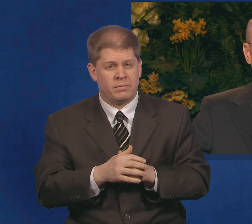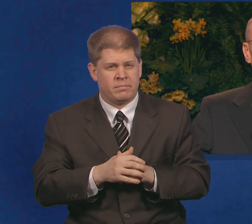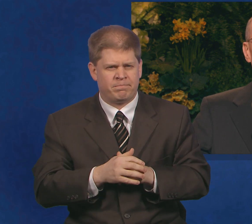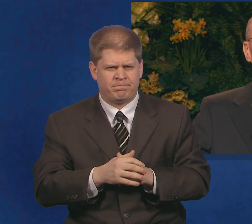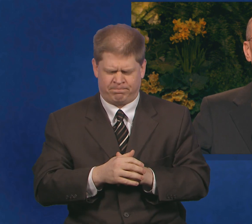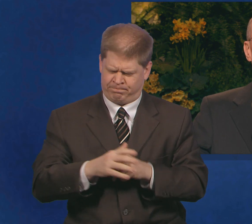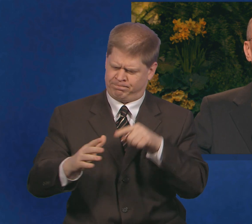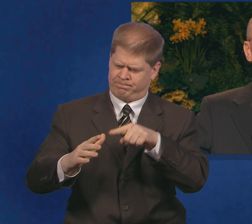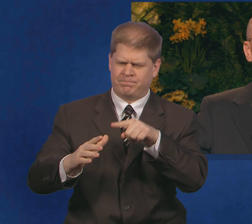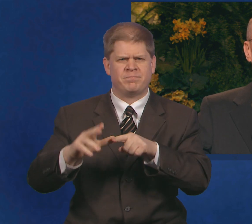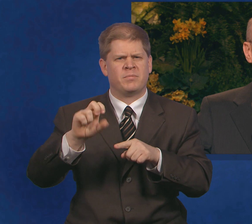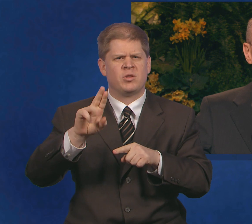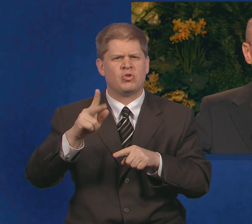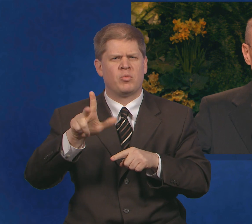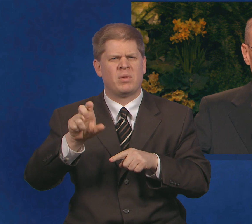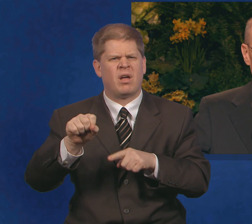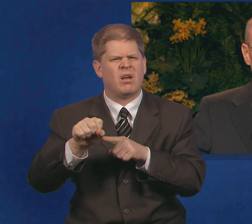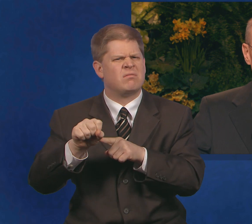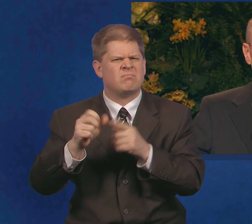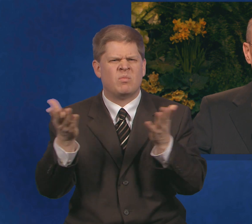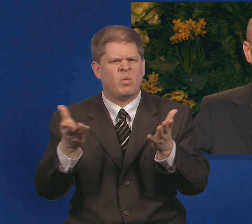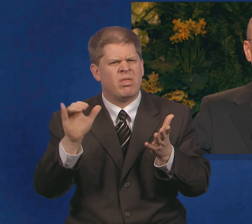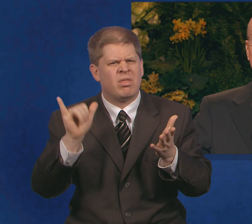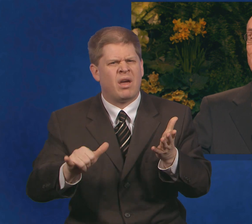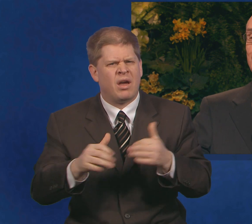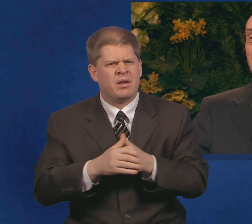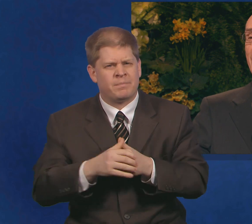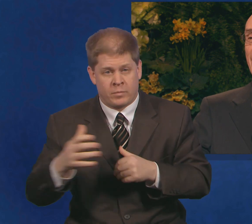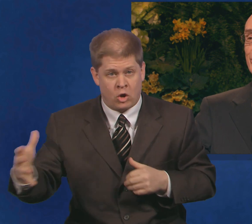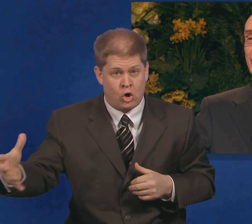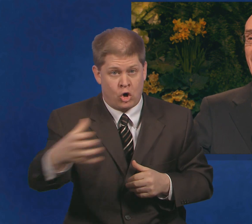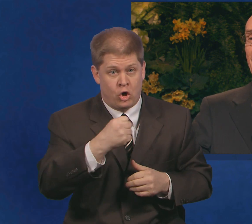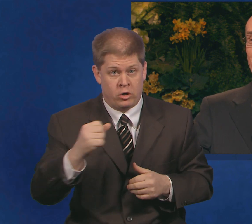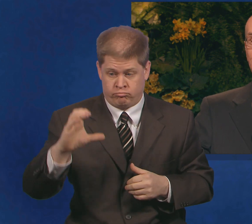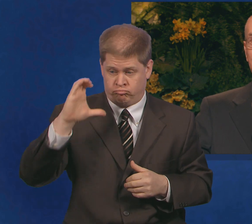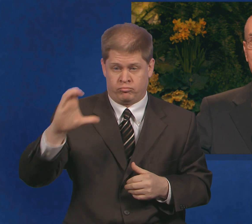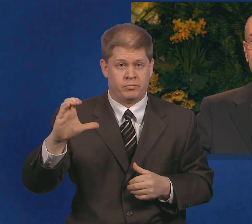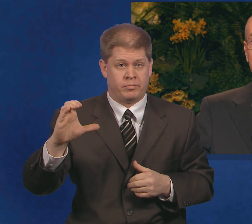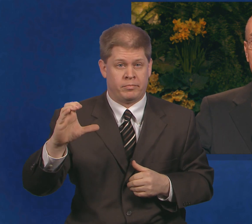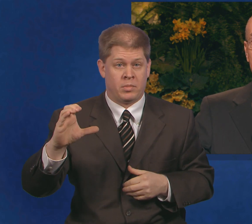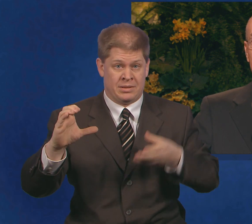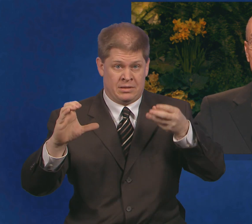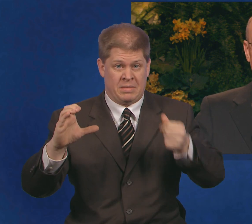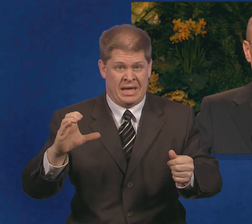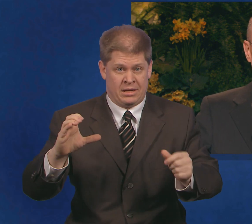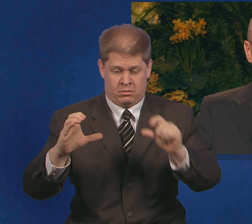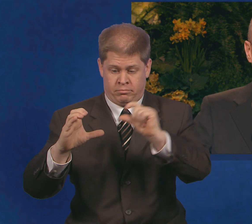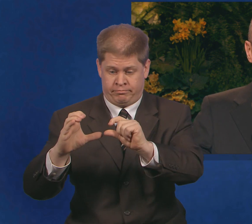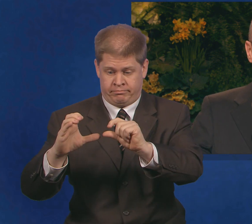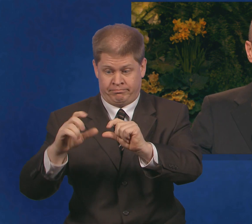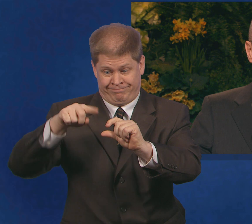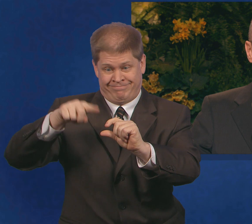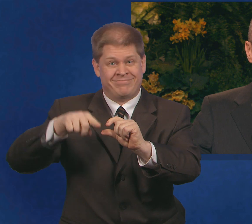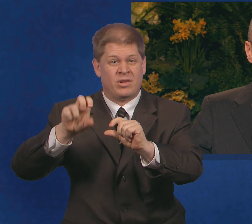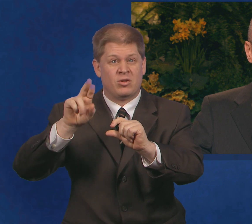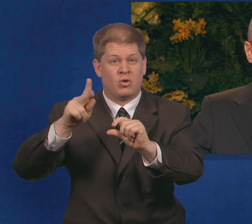I have learned that the way to have a surplus is to spend less than I earn. With that surplus, I have been able to learn